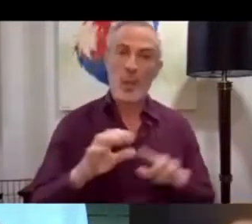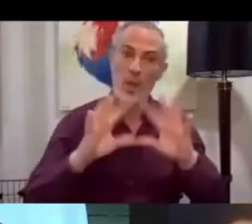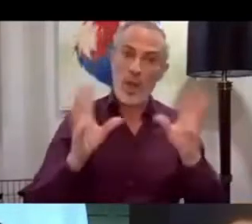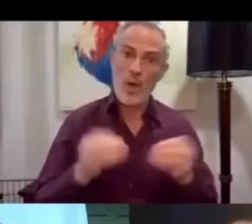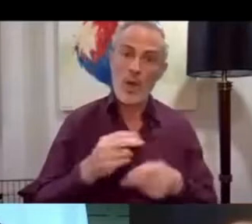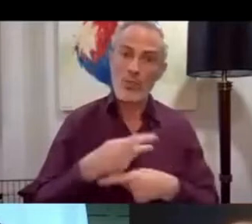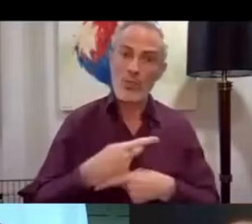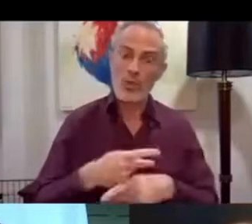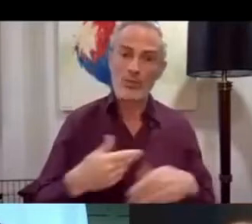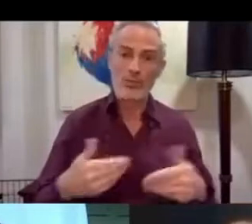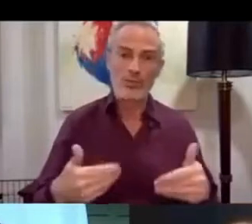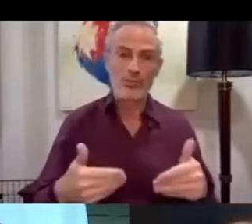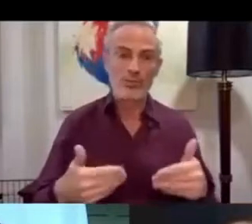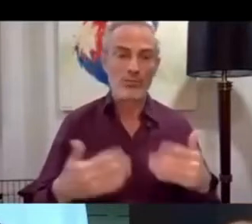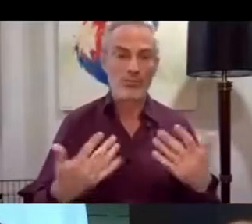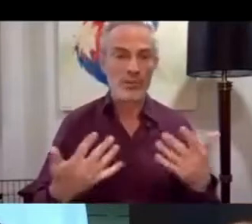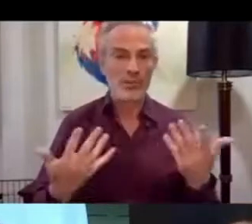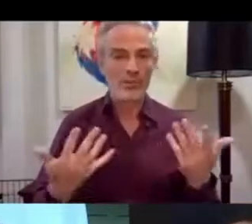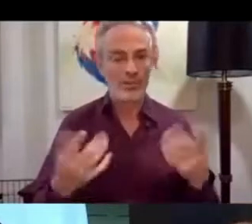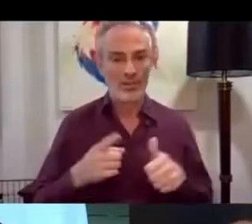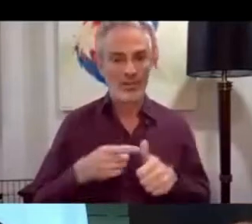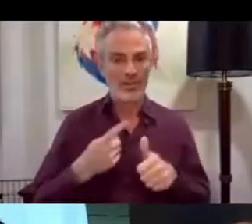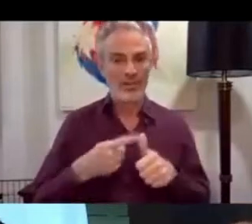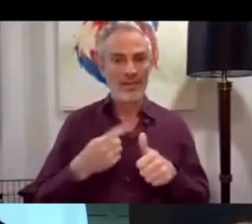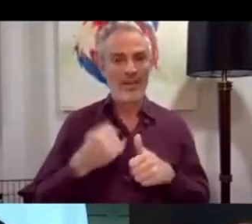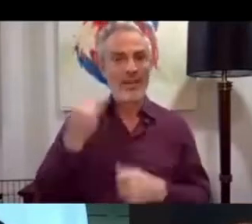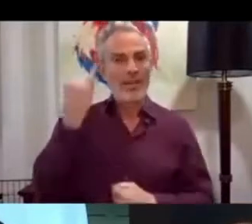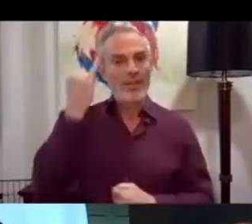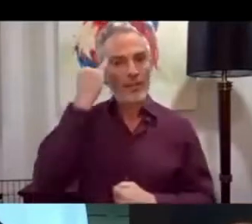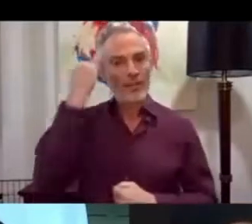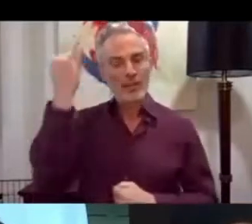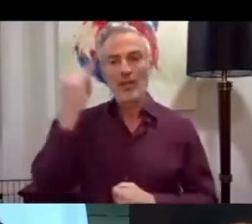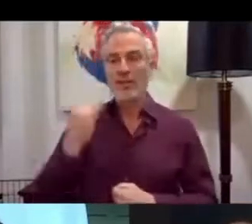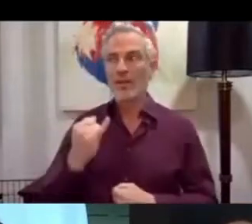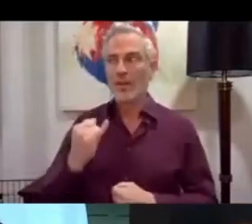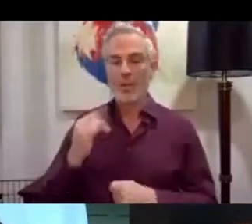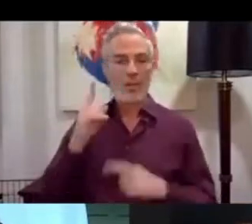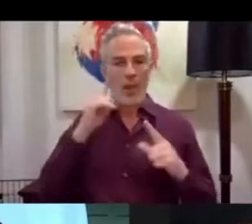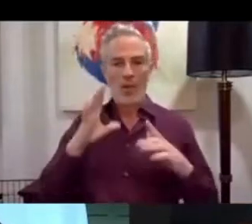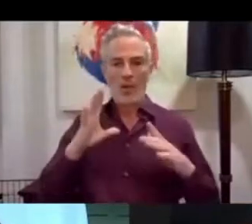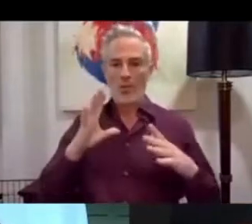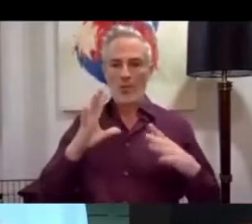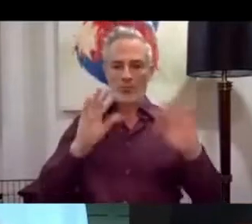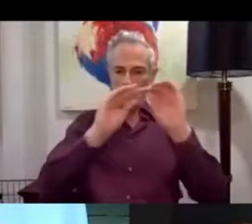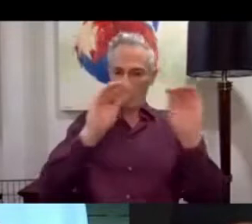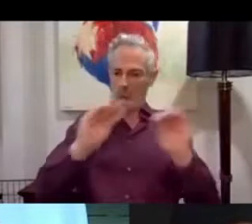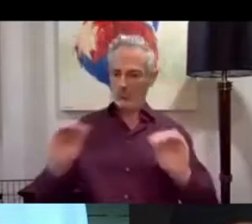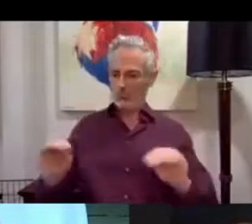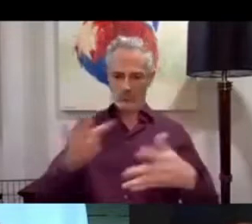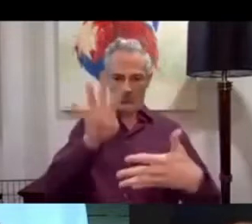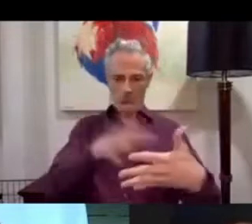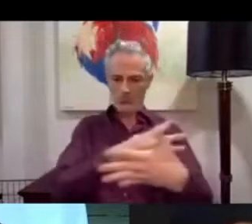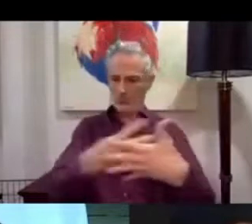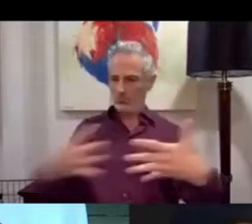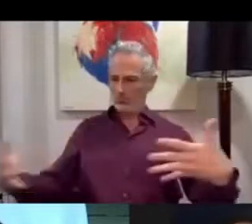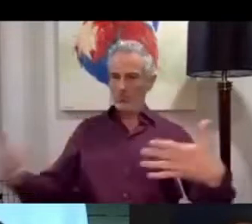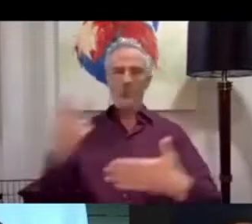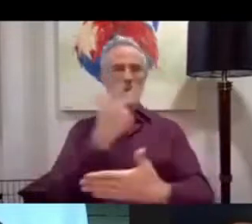initially, the idea was to shoot for three weeks, as you know, always. But because of the low budget,